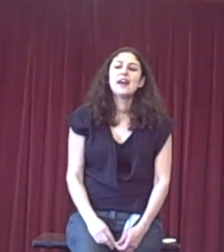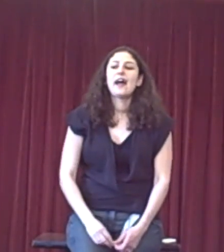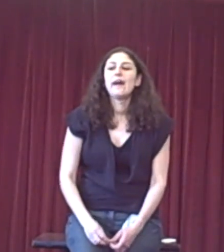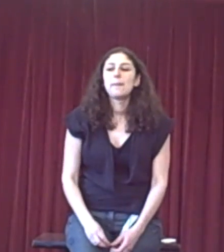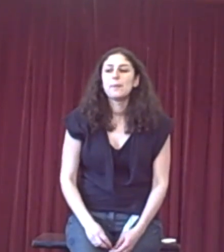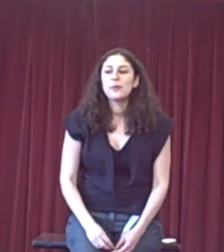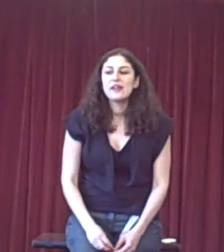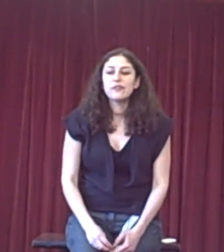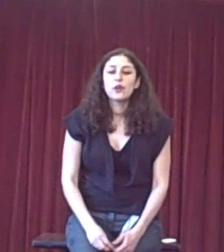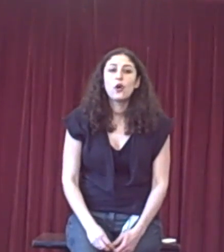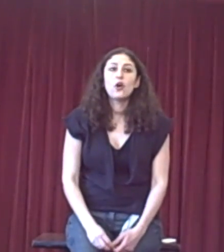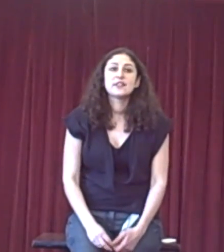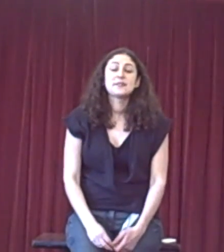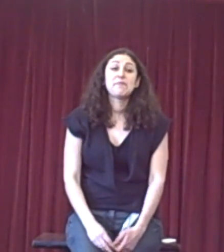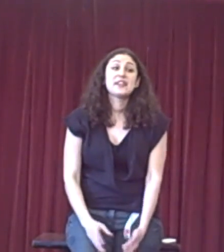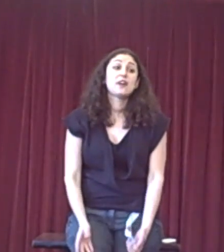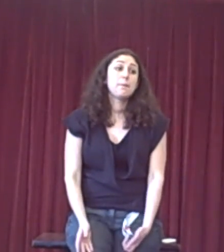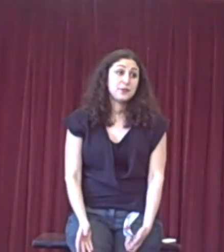we've got examples.